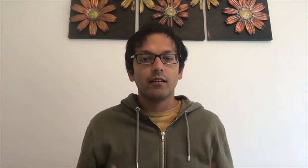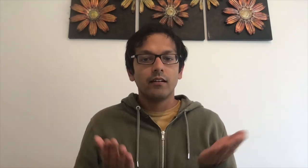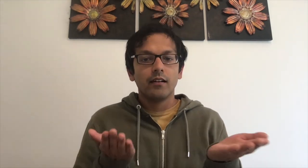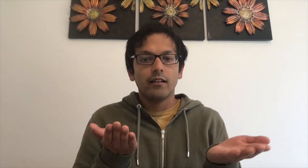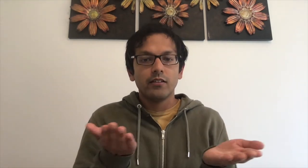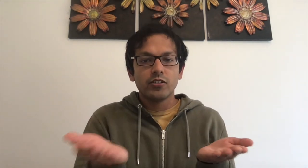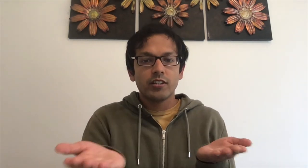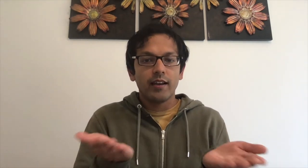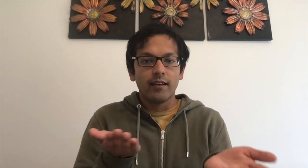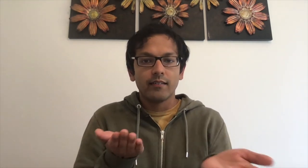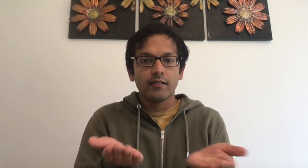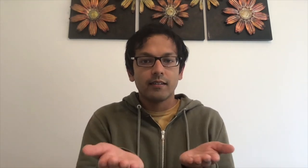Share.